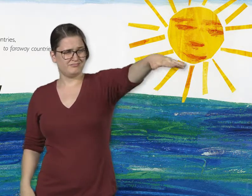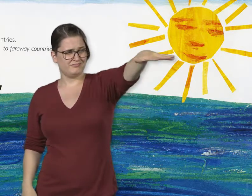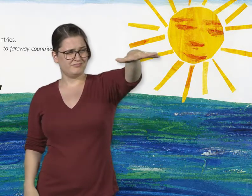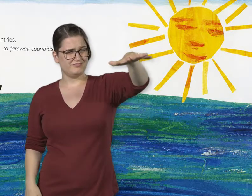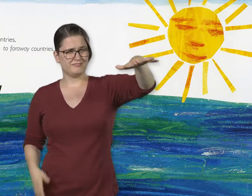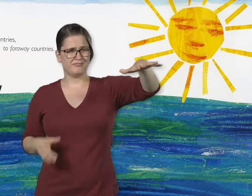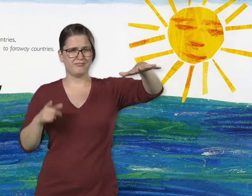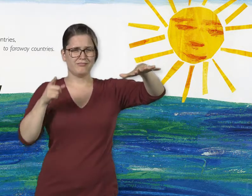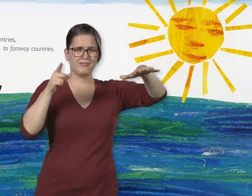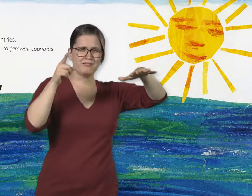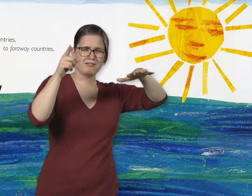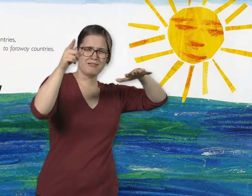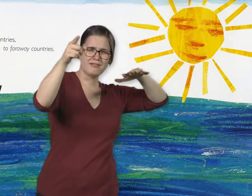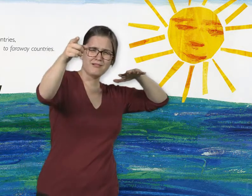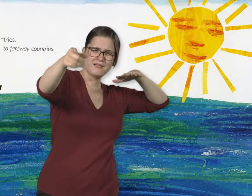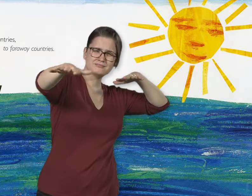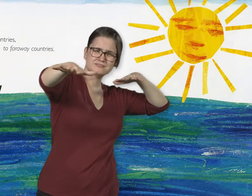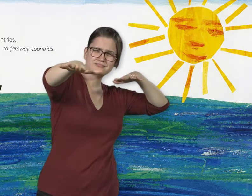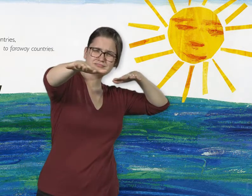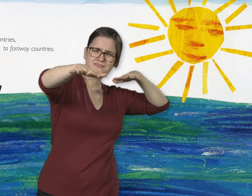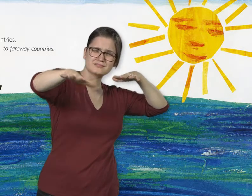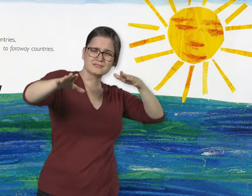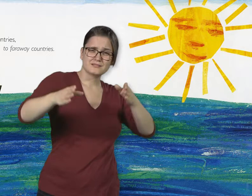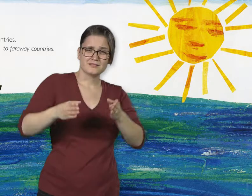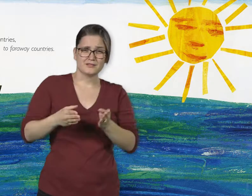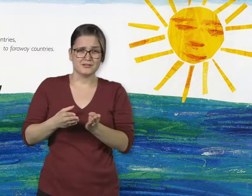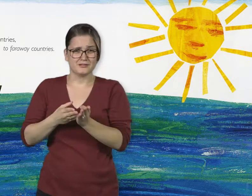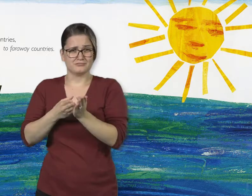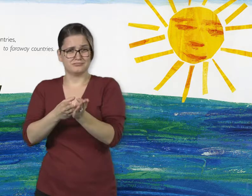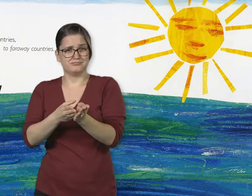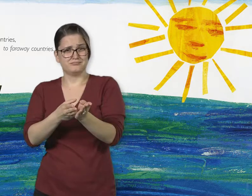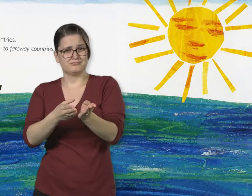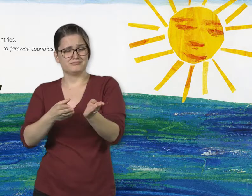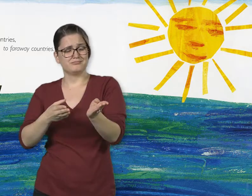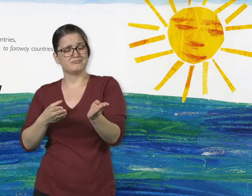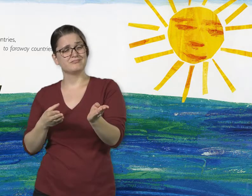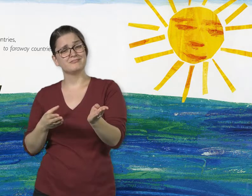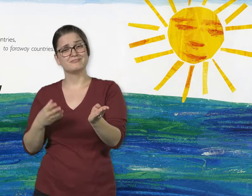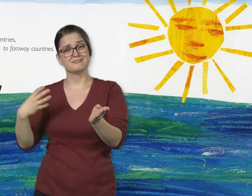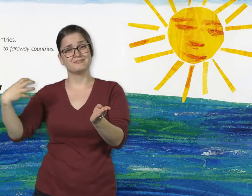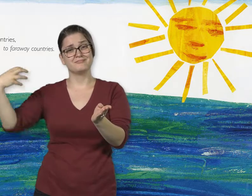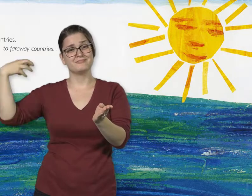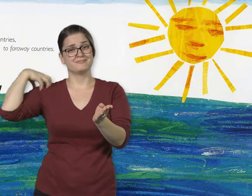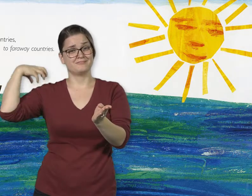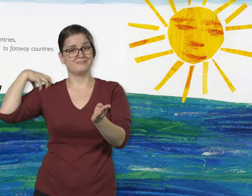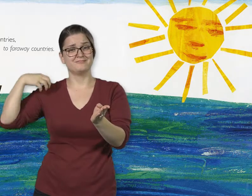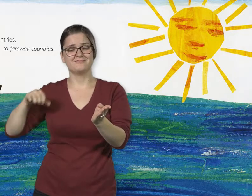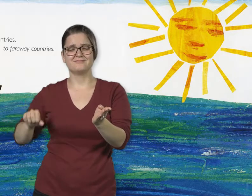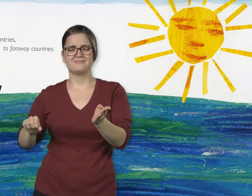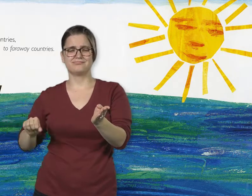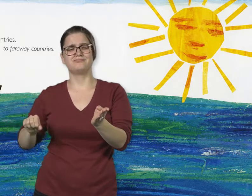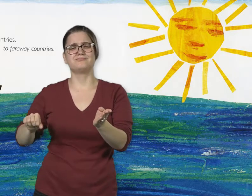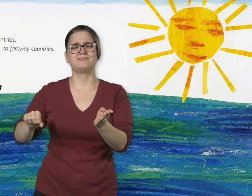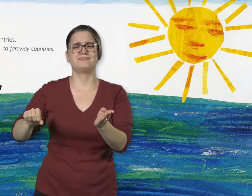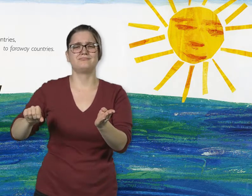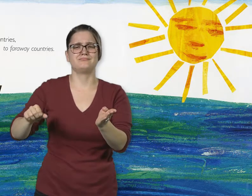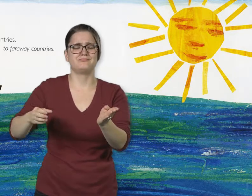The captain and his cargo ship are taking the little rubber ducks across the wide sea to faraway